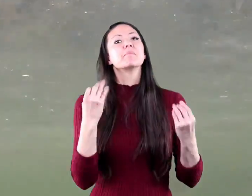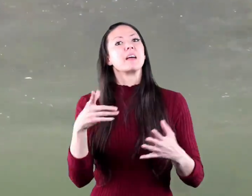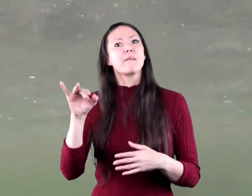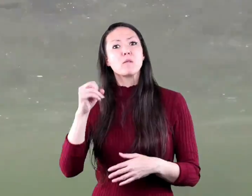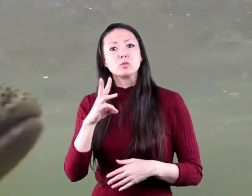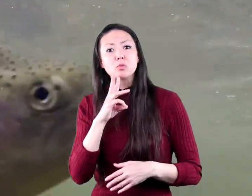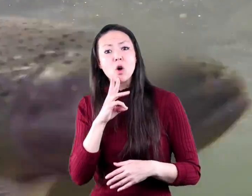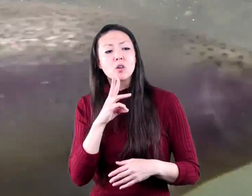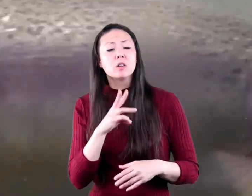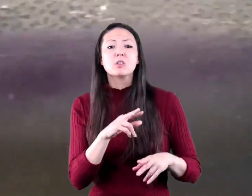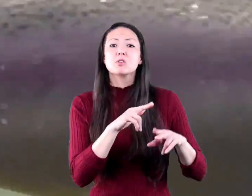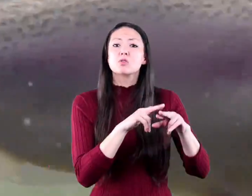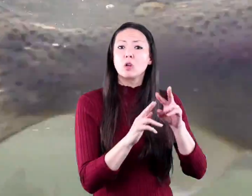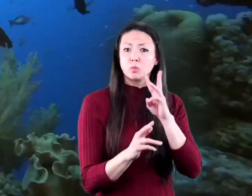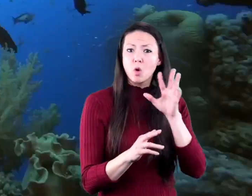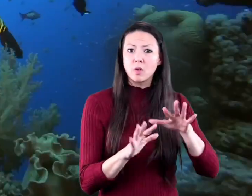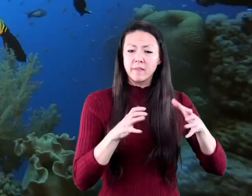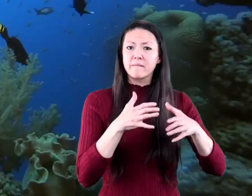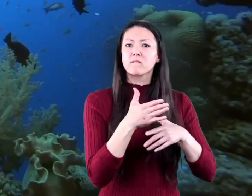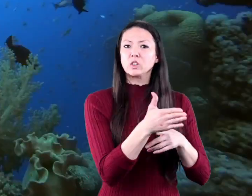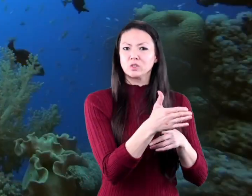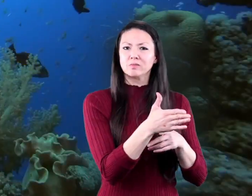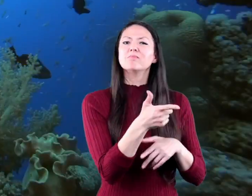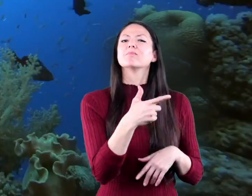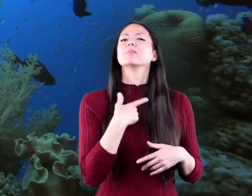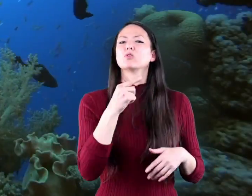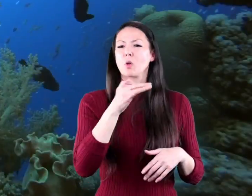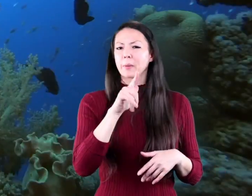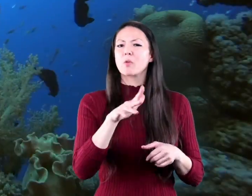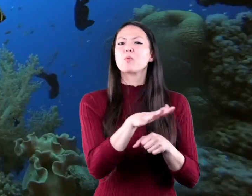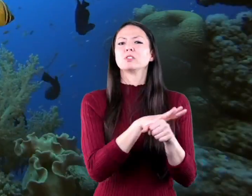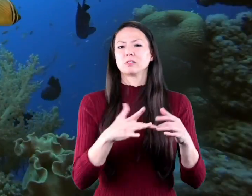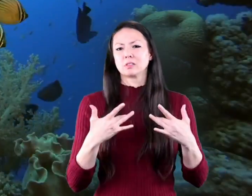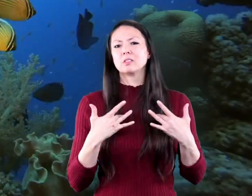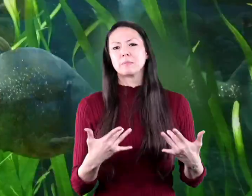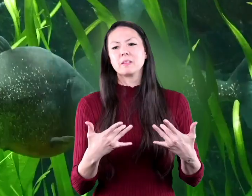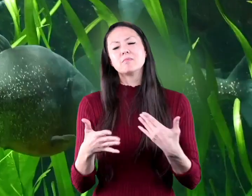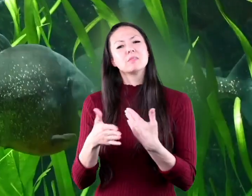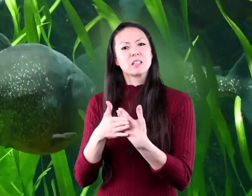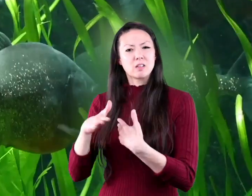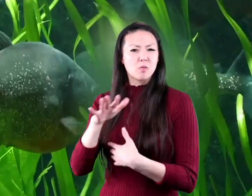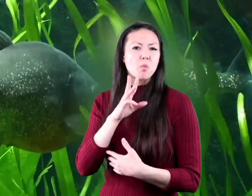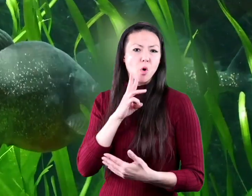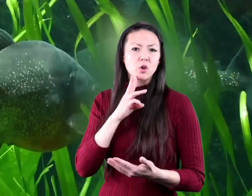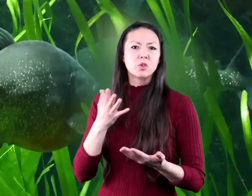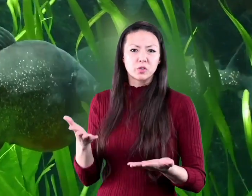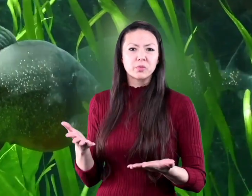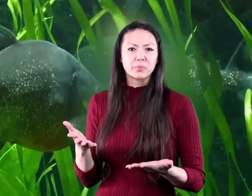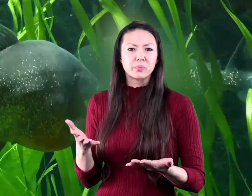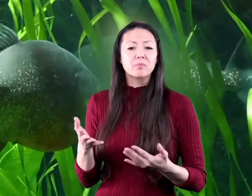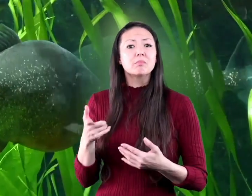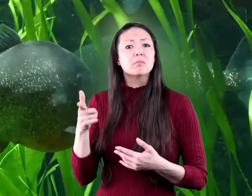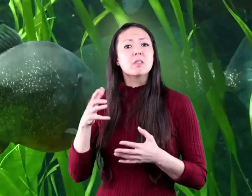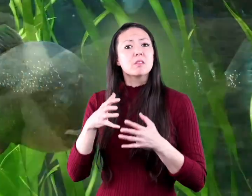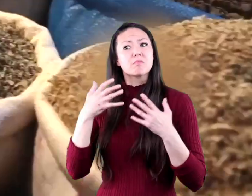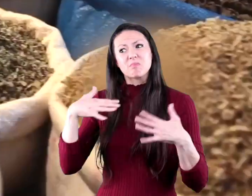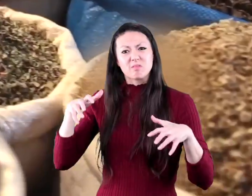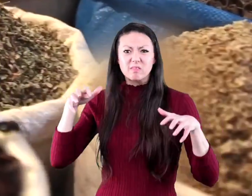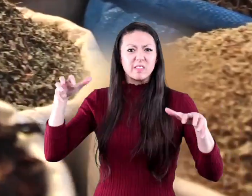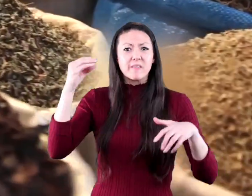also many freshwater and saltwater fish in tropical regions that are near the water a lot of well